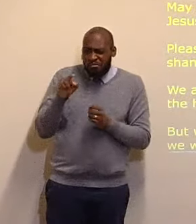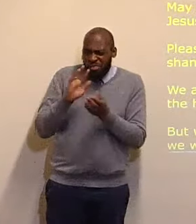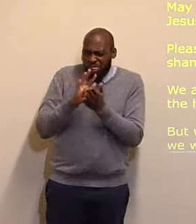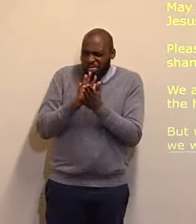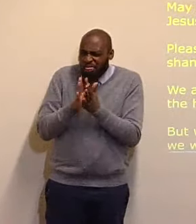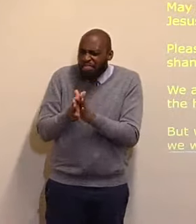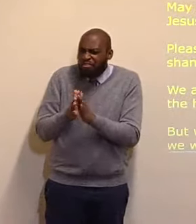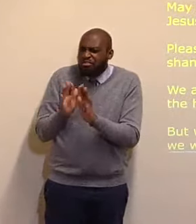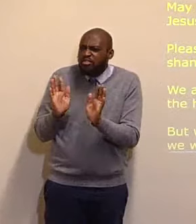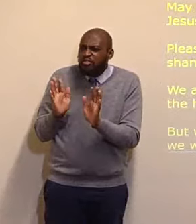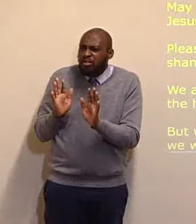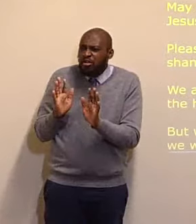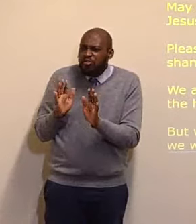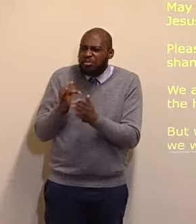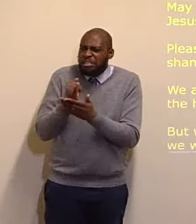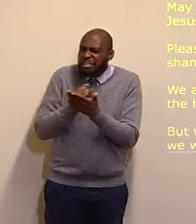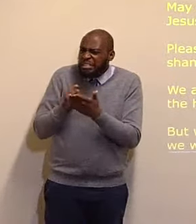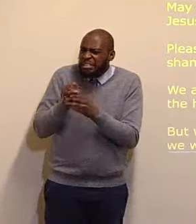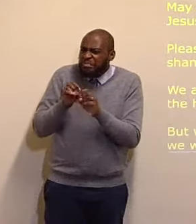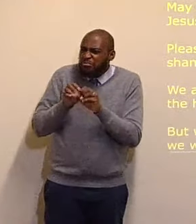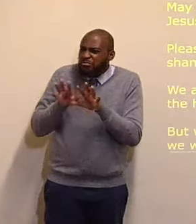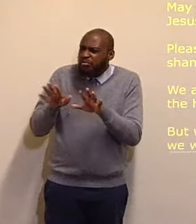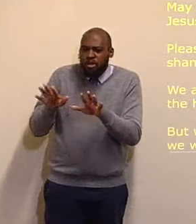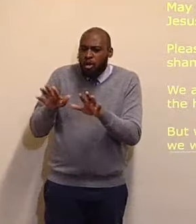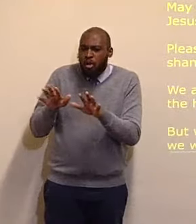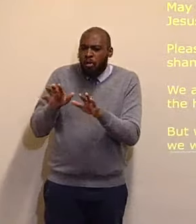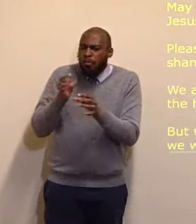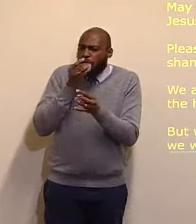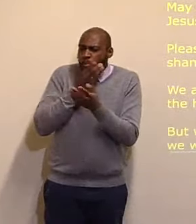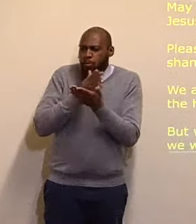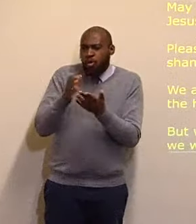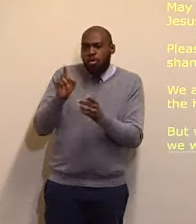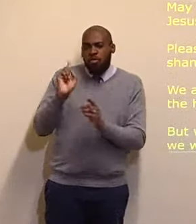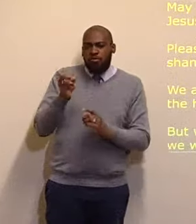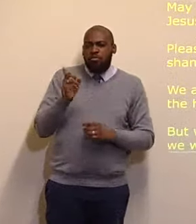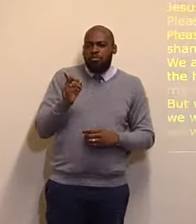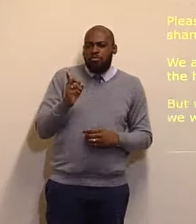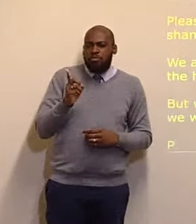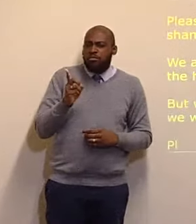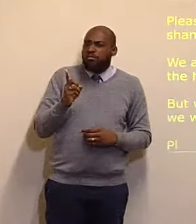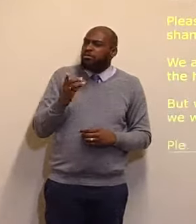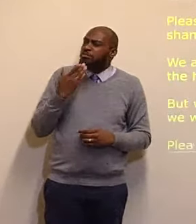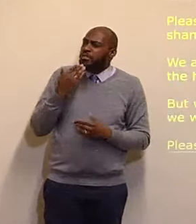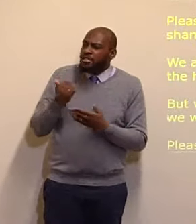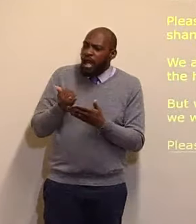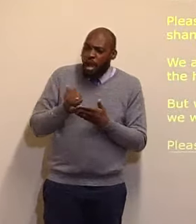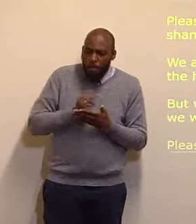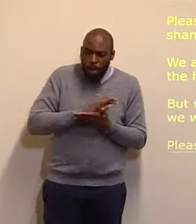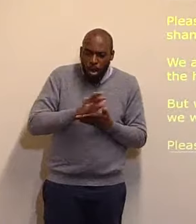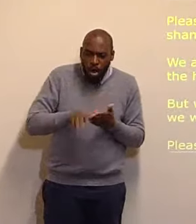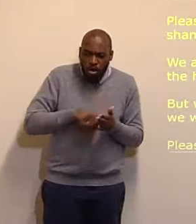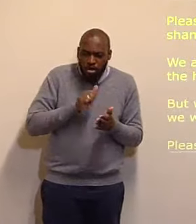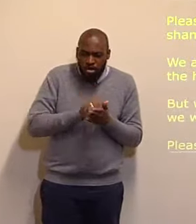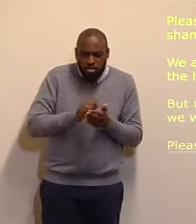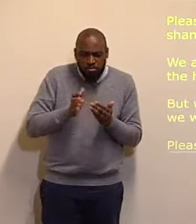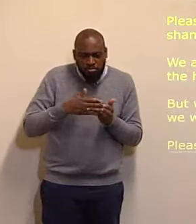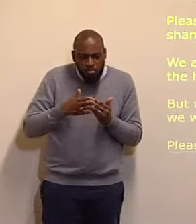a place, of purity, O Lord, we seek, for holiness, in our own lives, please Lord, help us to grow,